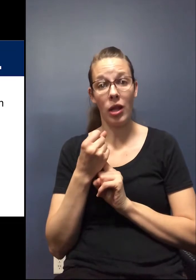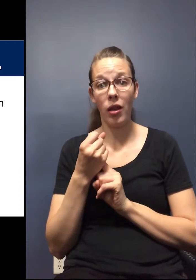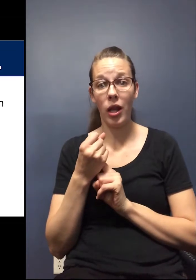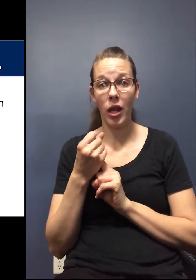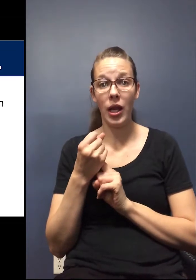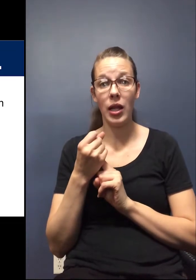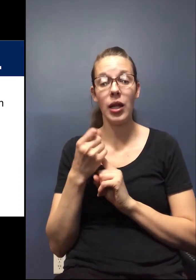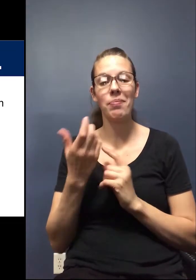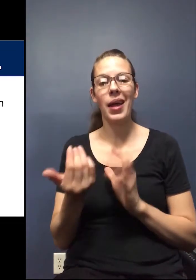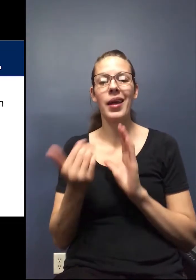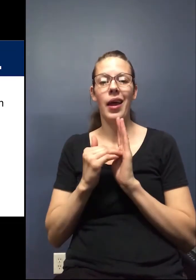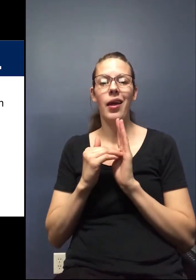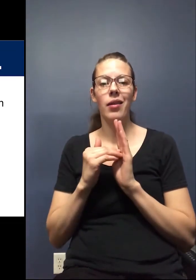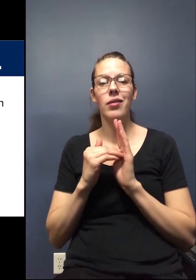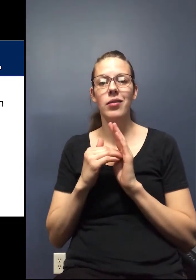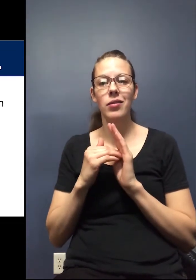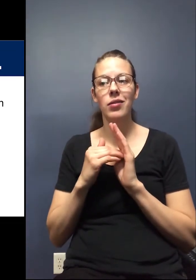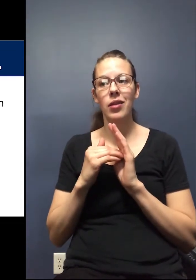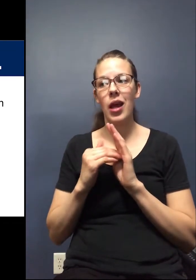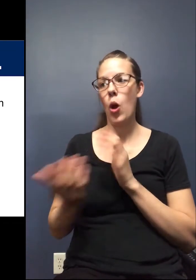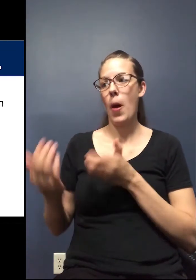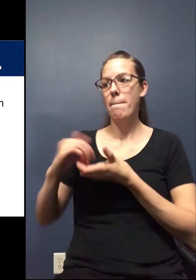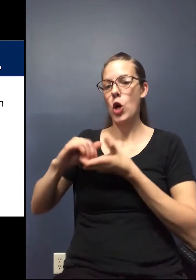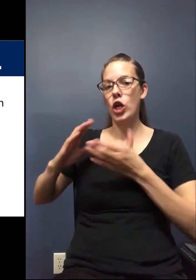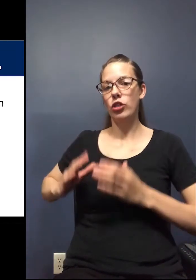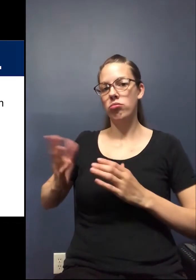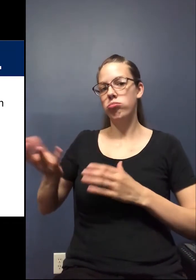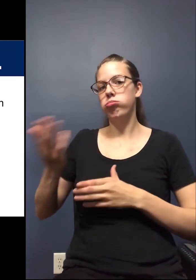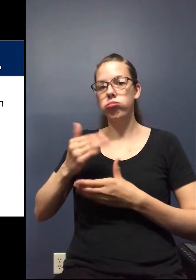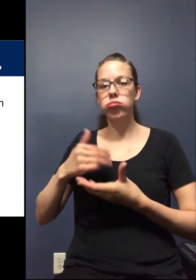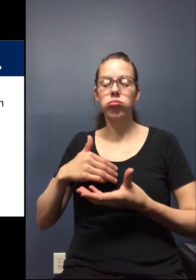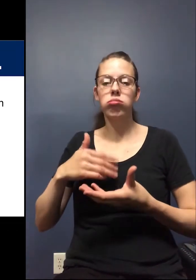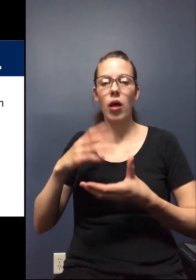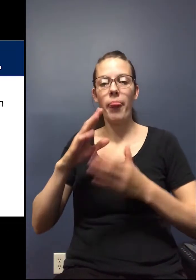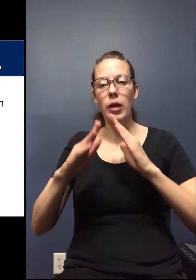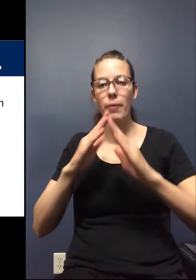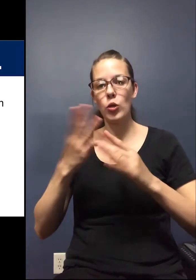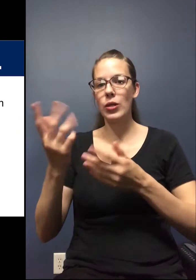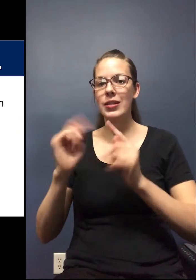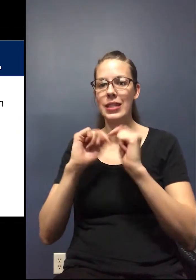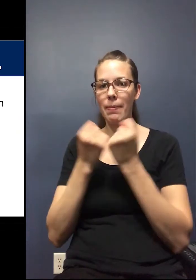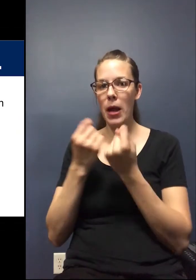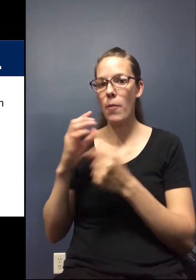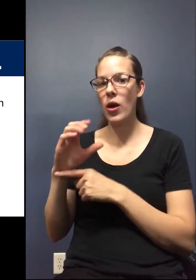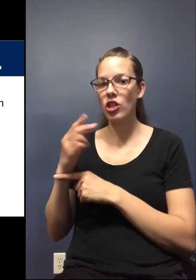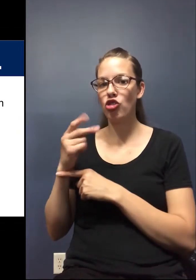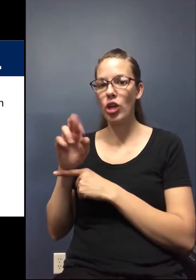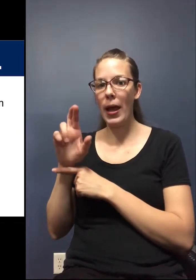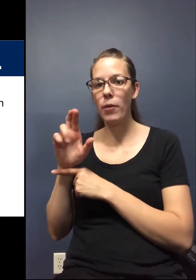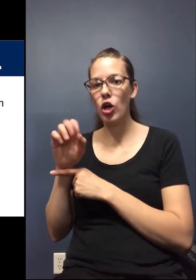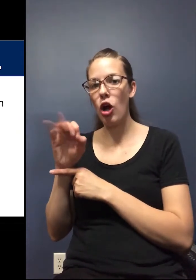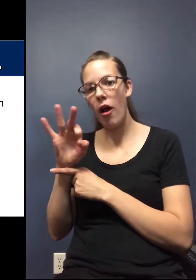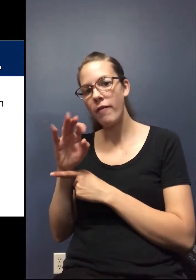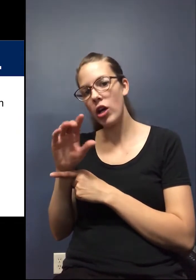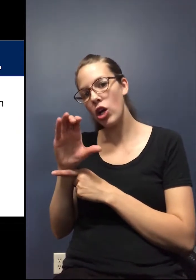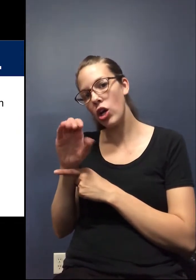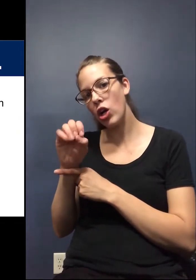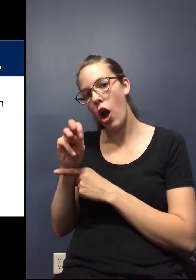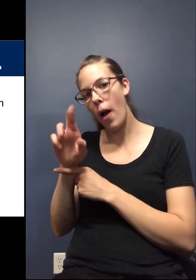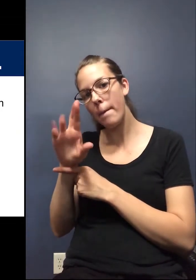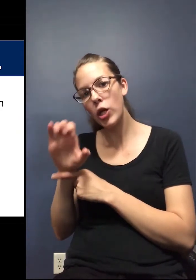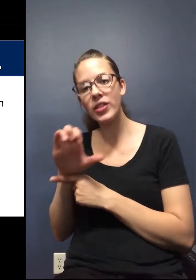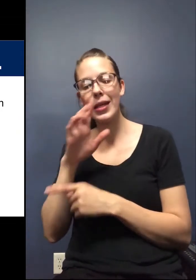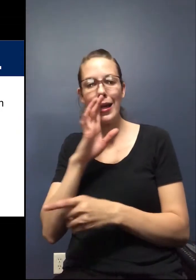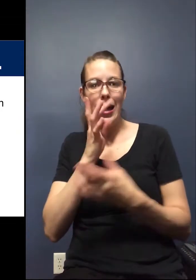we once again brought in our partners here in the community. We teamed up with our Chamber of Commerce and interestingly